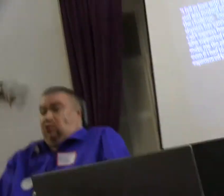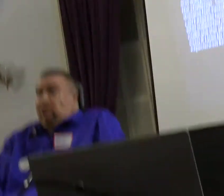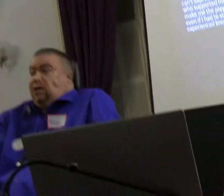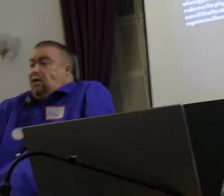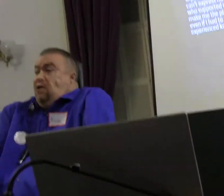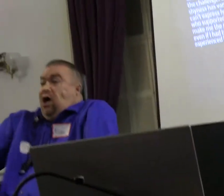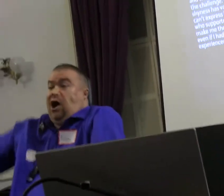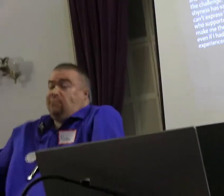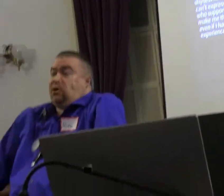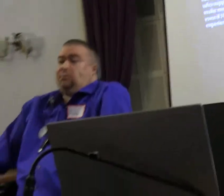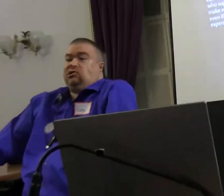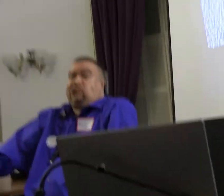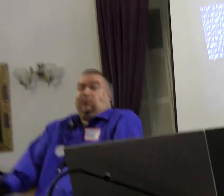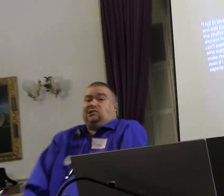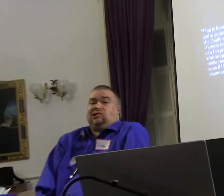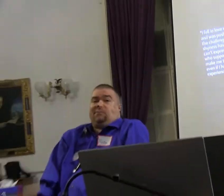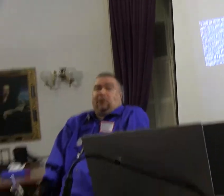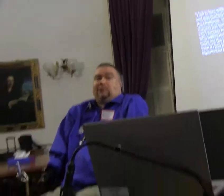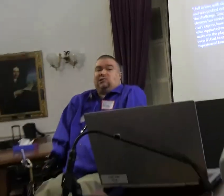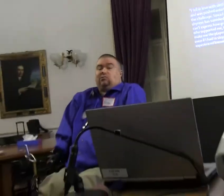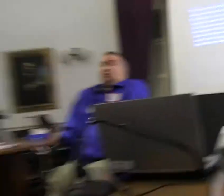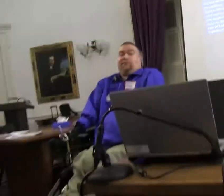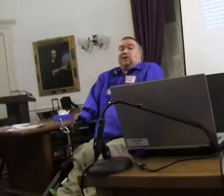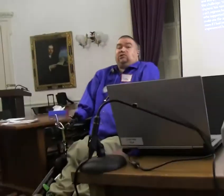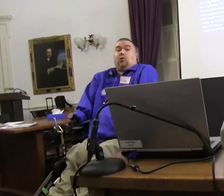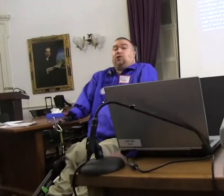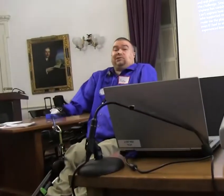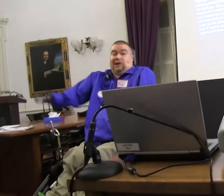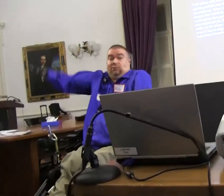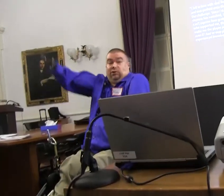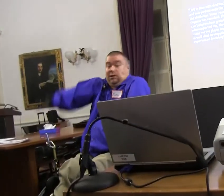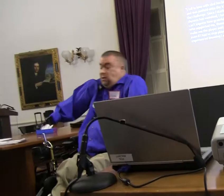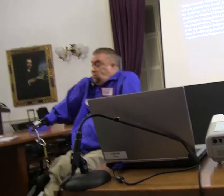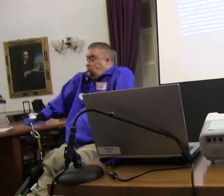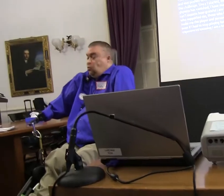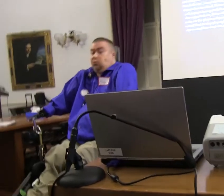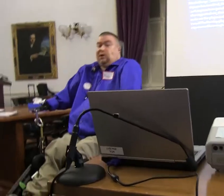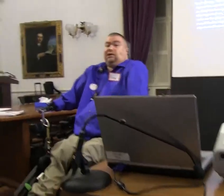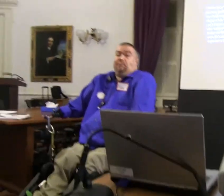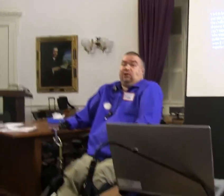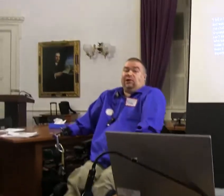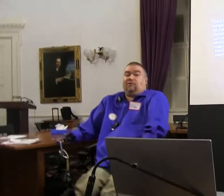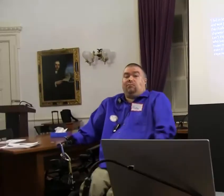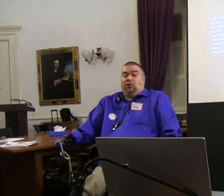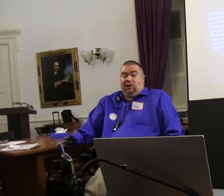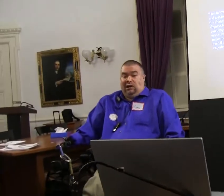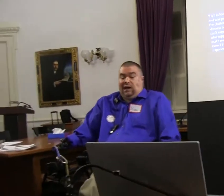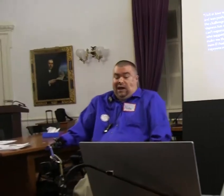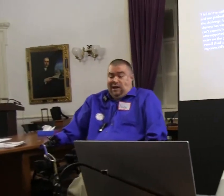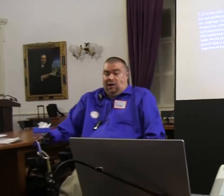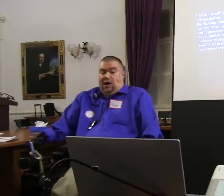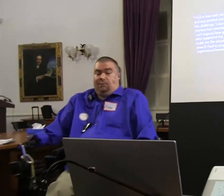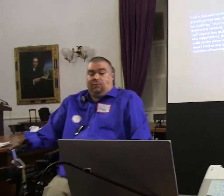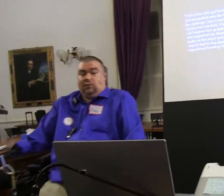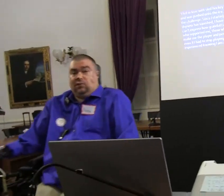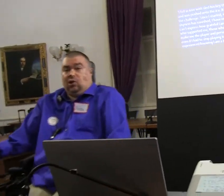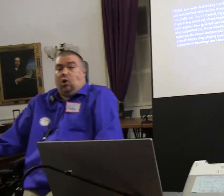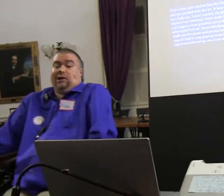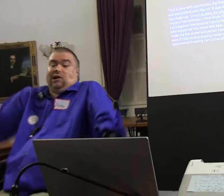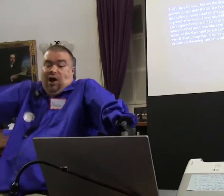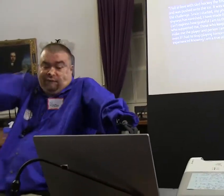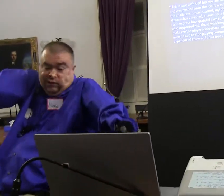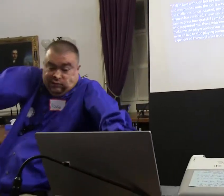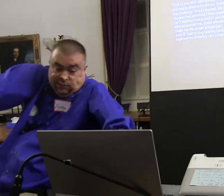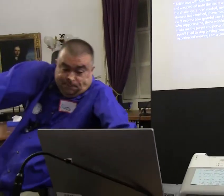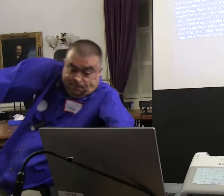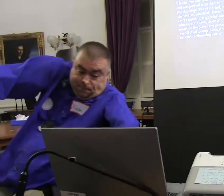they've been through. They're able to share these experiences with their friends who aren't disabled. So really the building of community and the